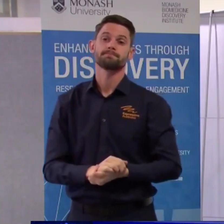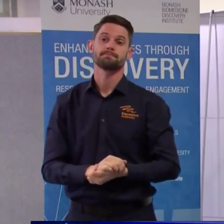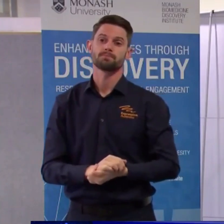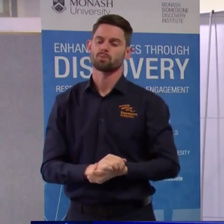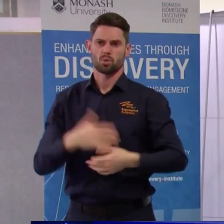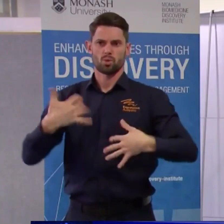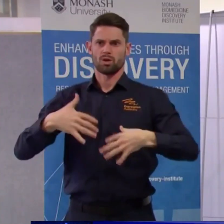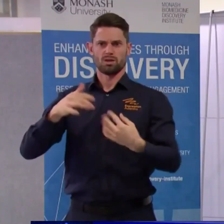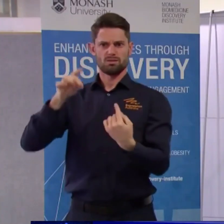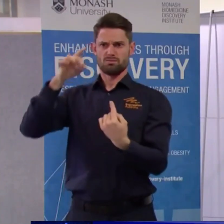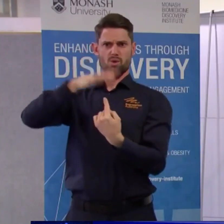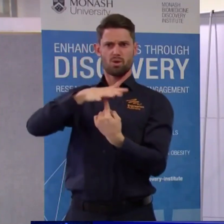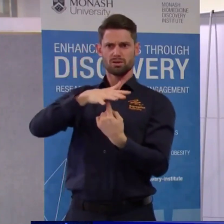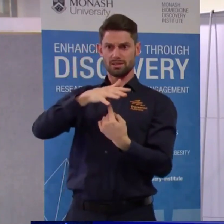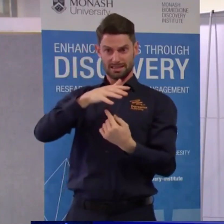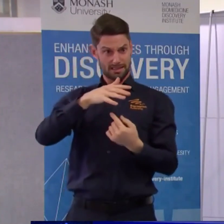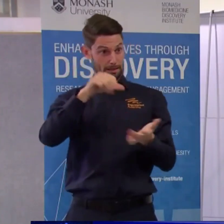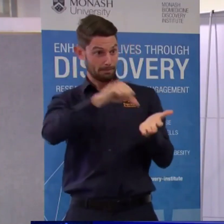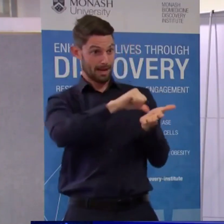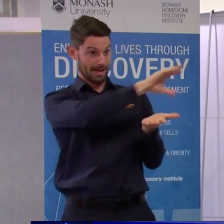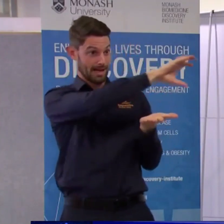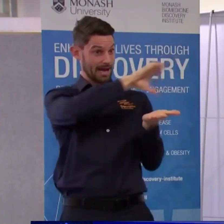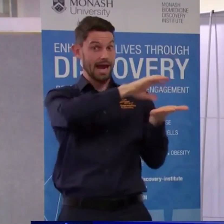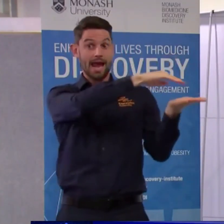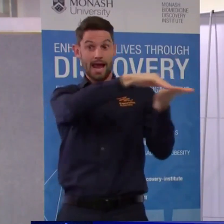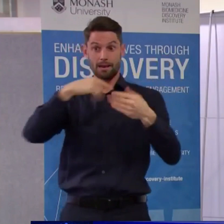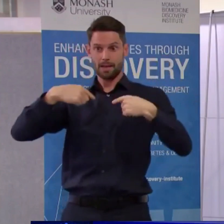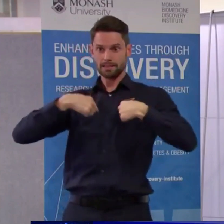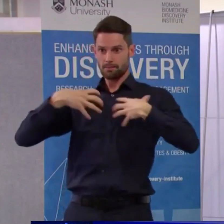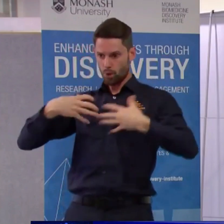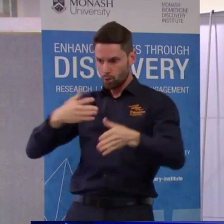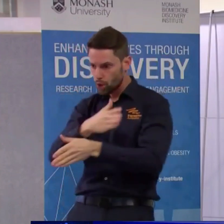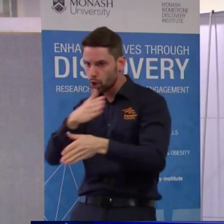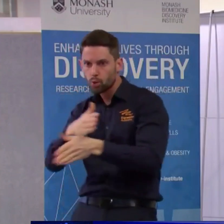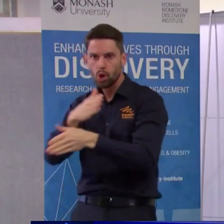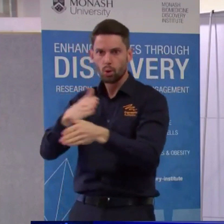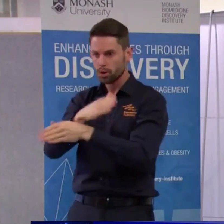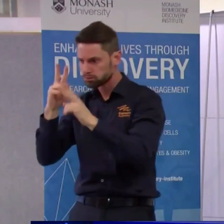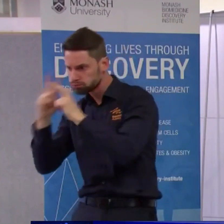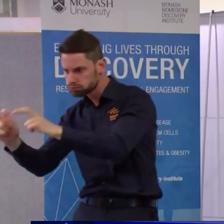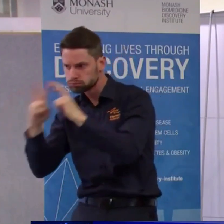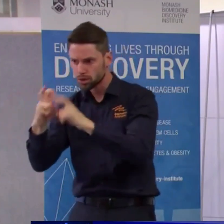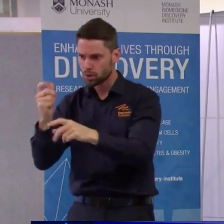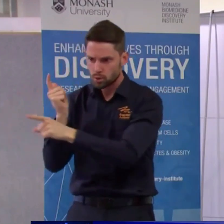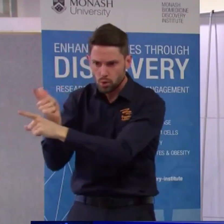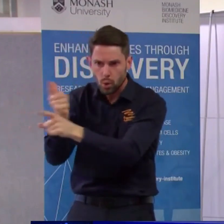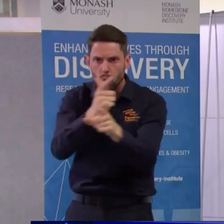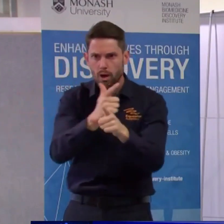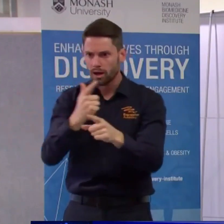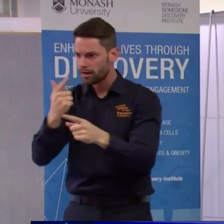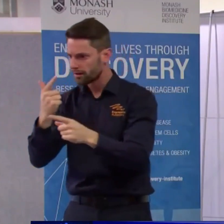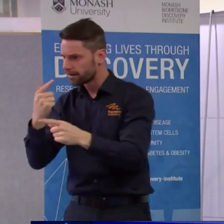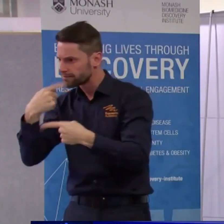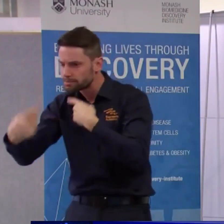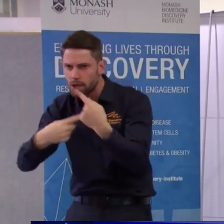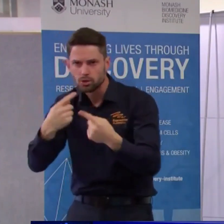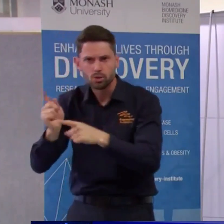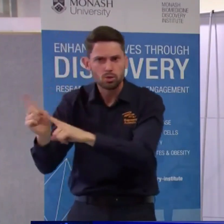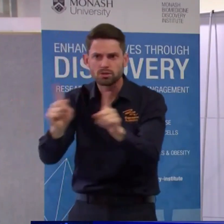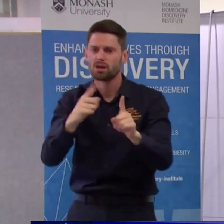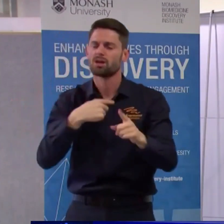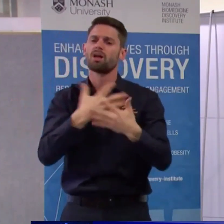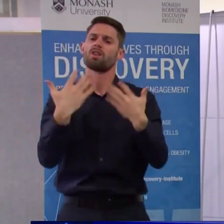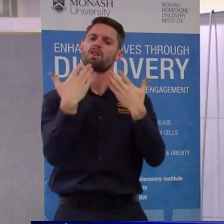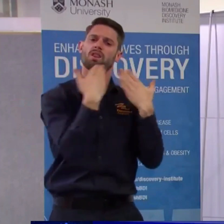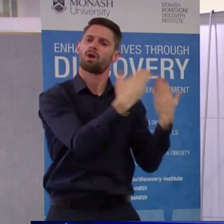important work in in responding to COVID and I'm very grateful to the NHMRC and to the Australian government for supporting my